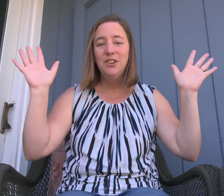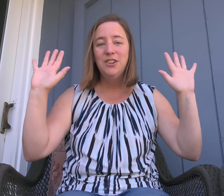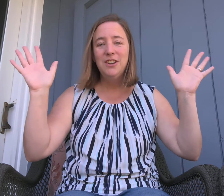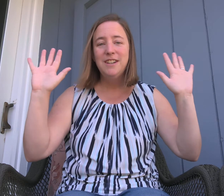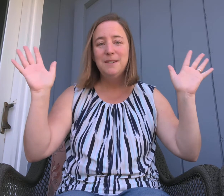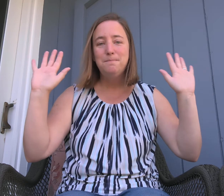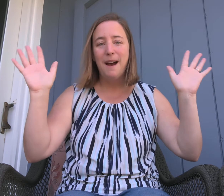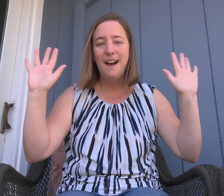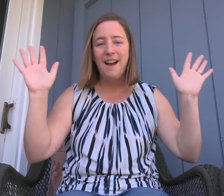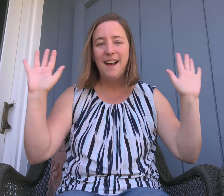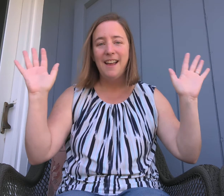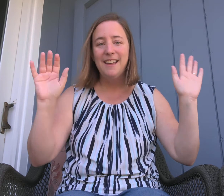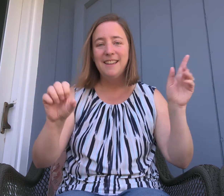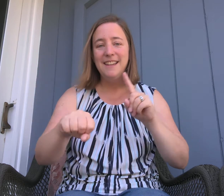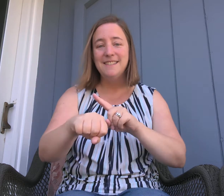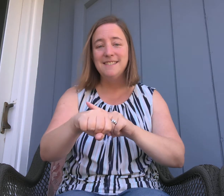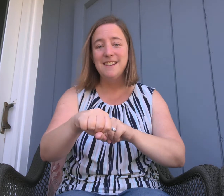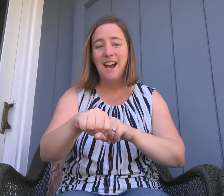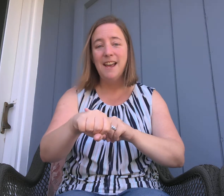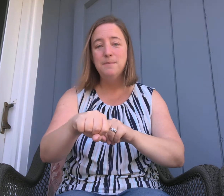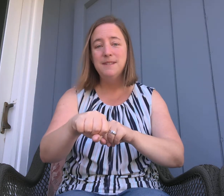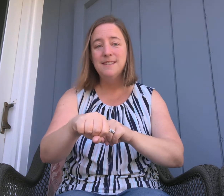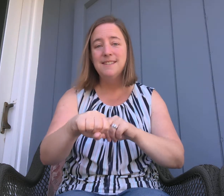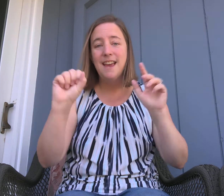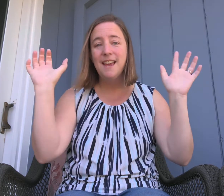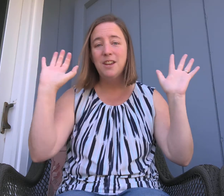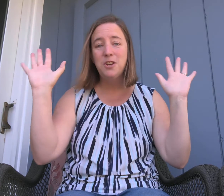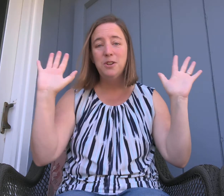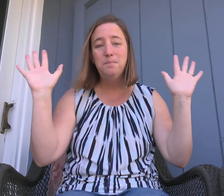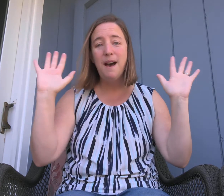Goodbye. It's time to say goodbye.